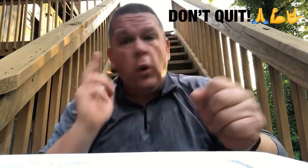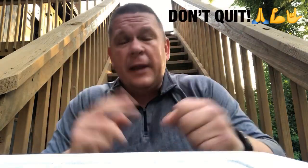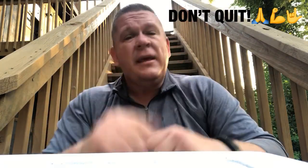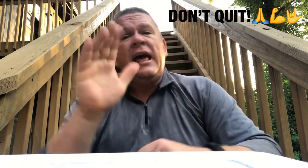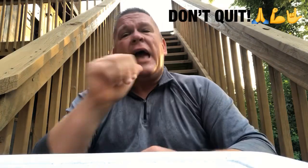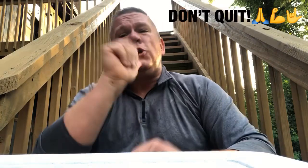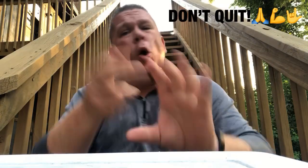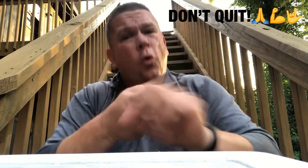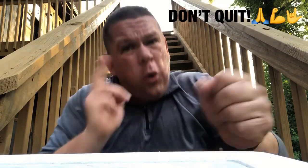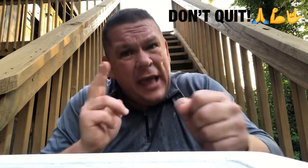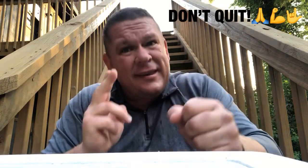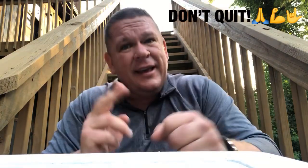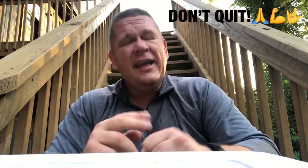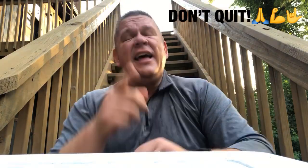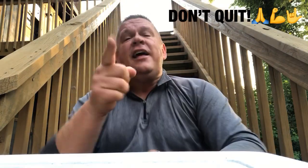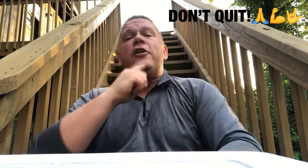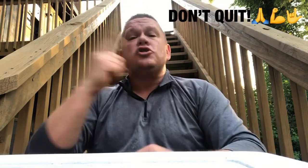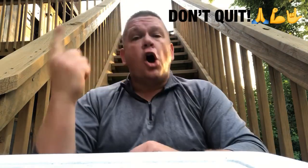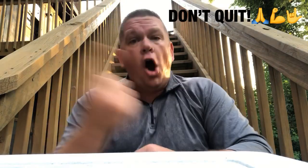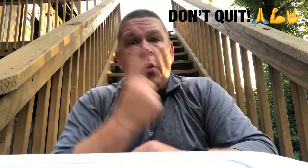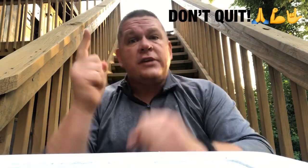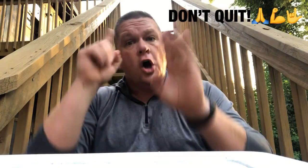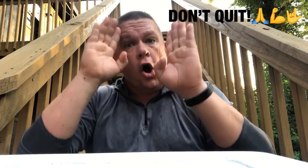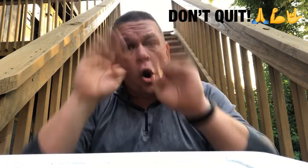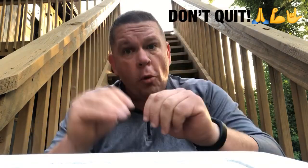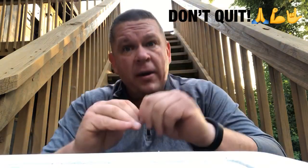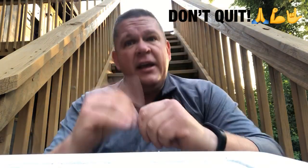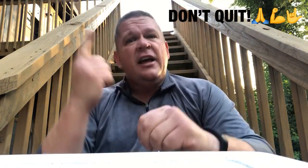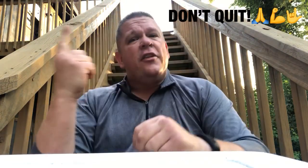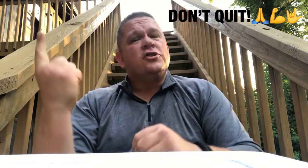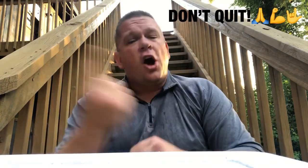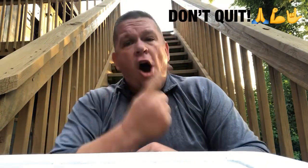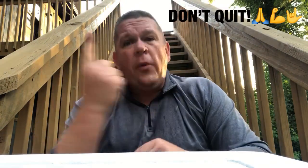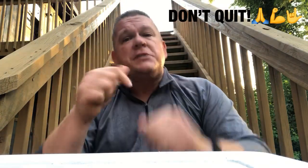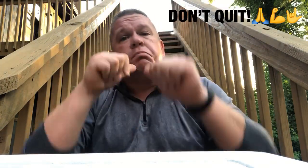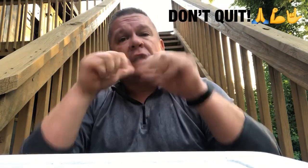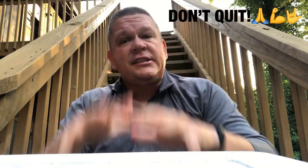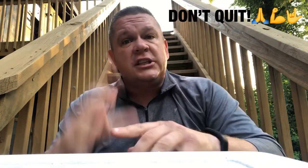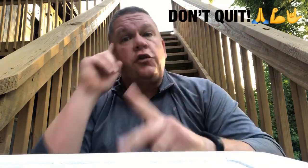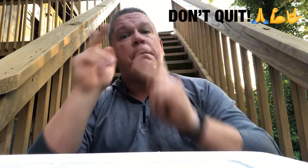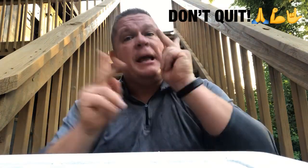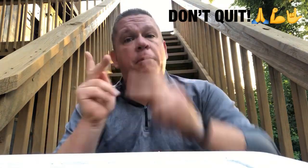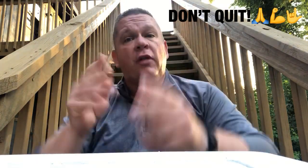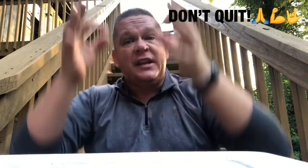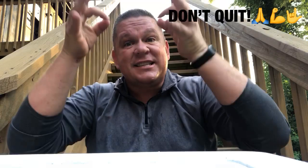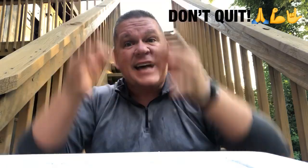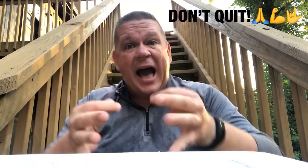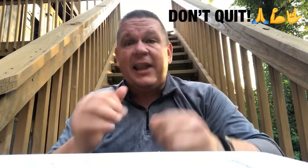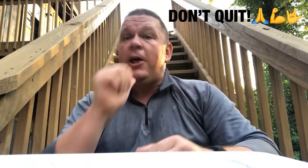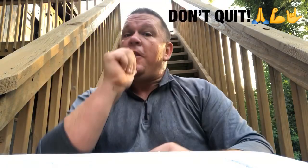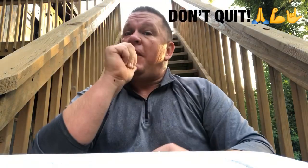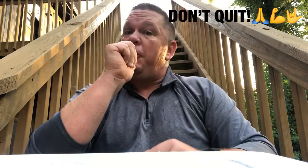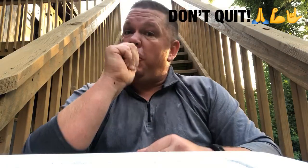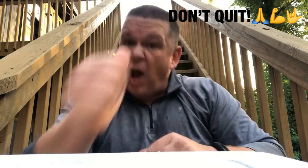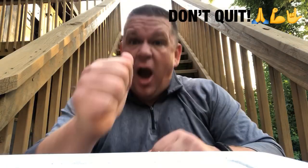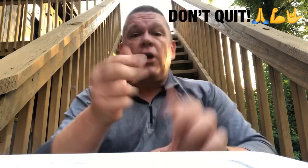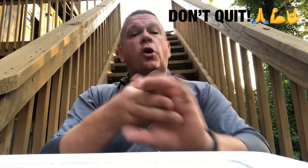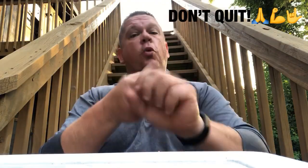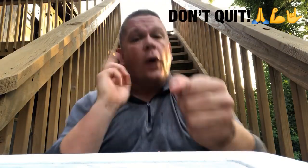quit hey don't quit there's always hope there's always blessings for people that decide that they're not gonna quit